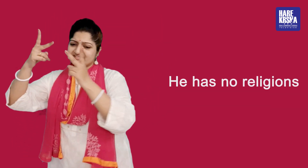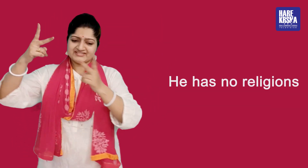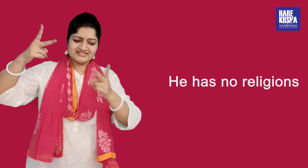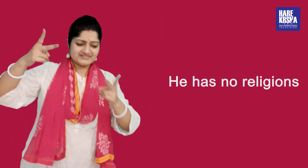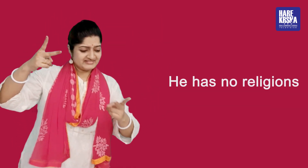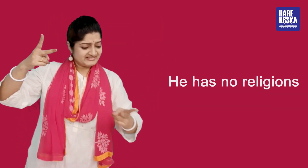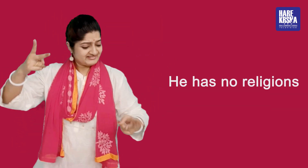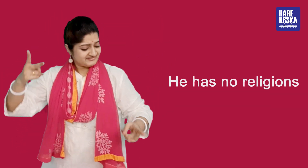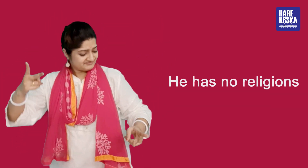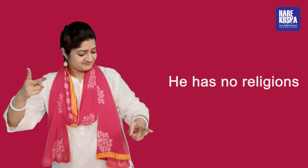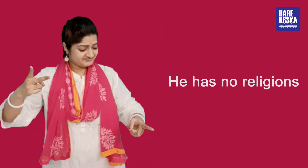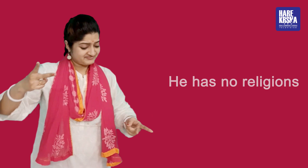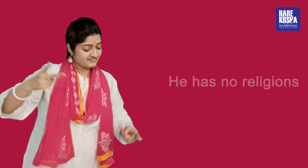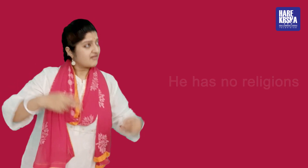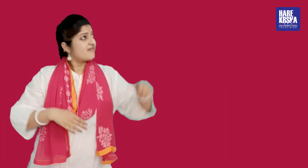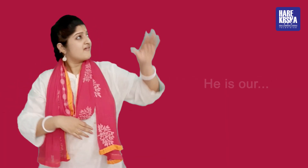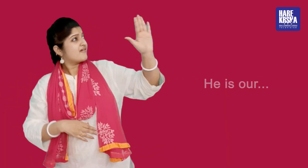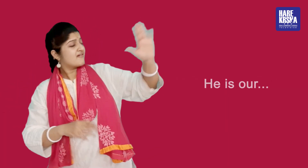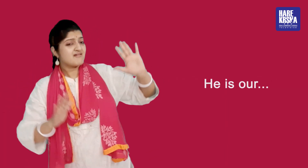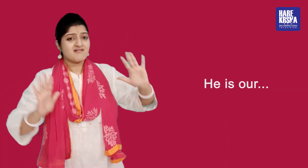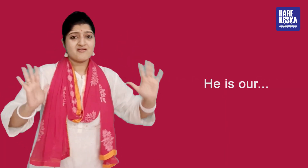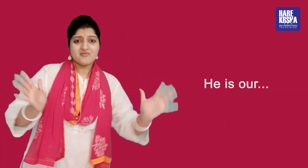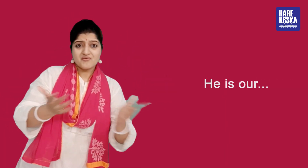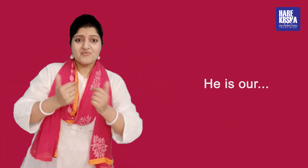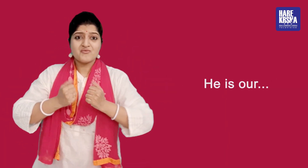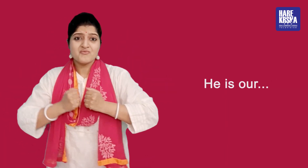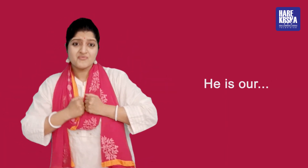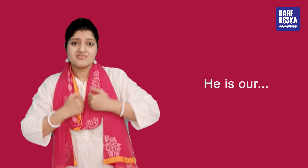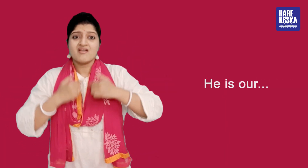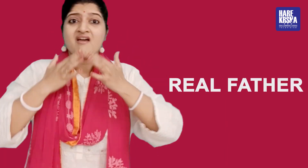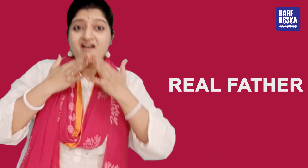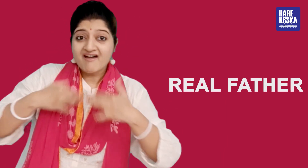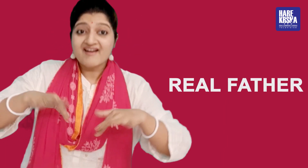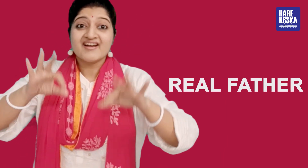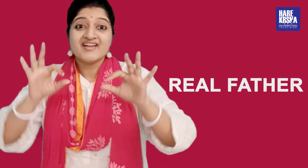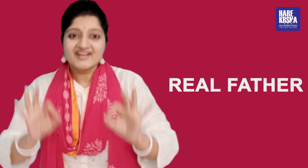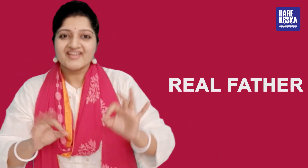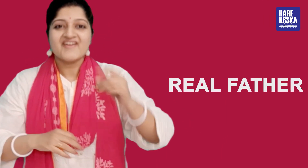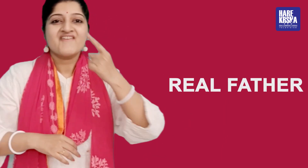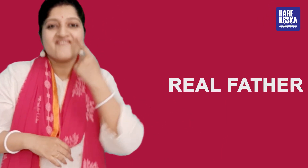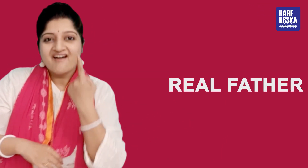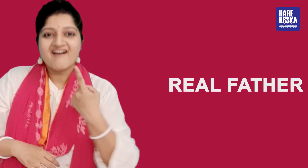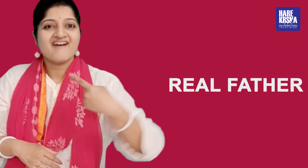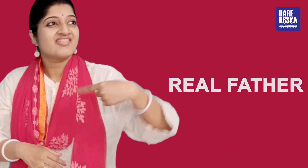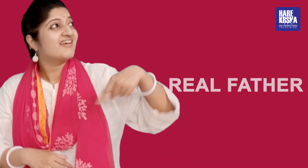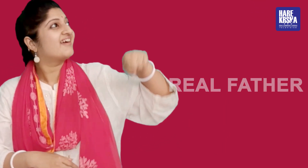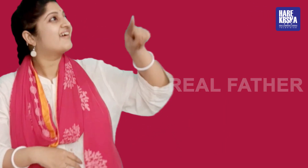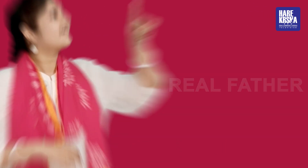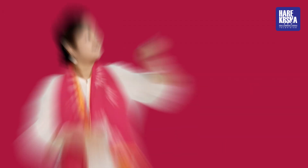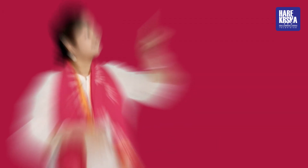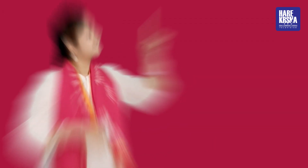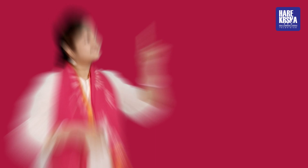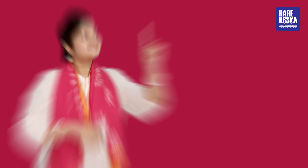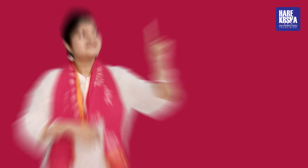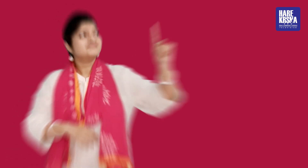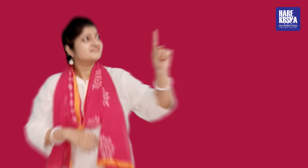no religions he is our real father